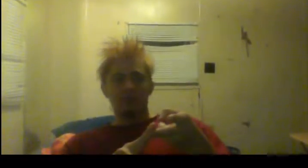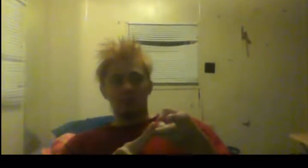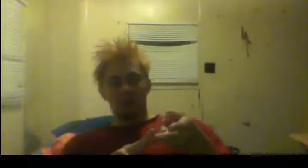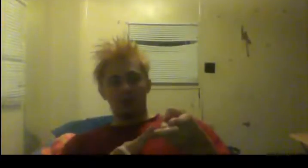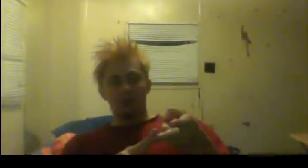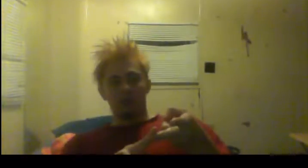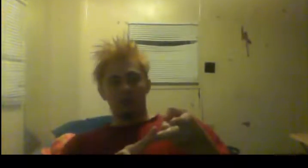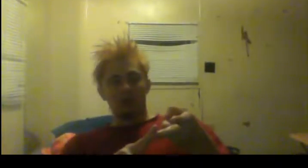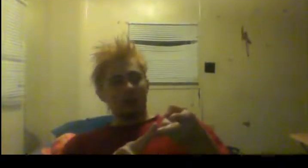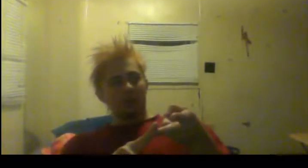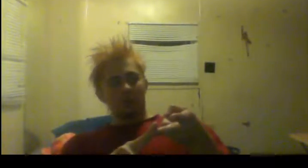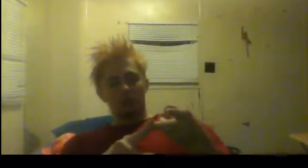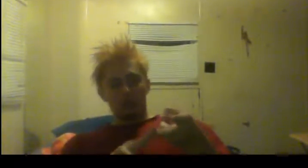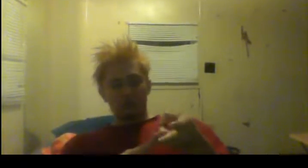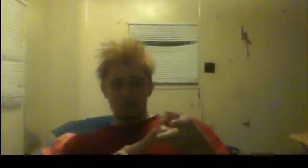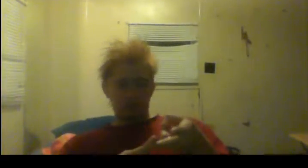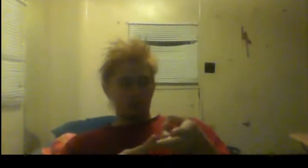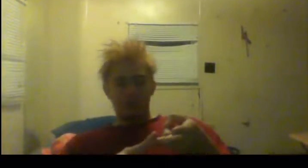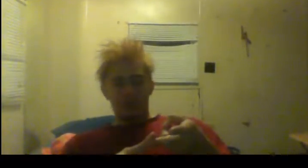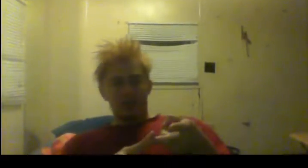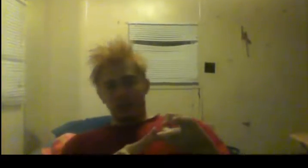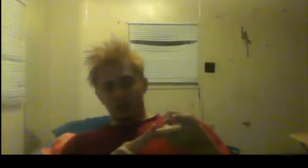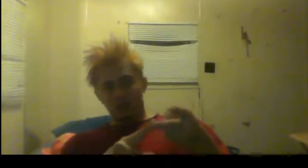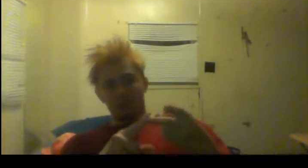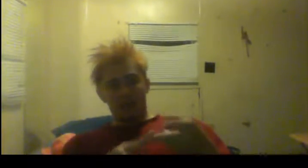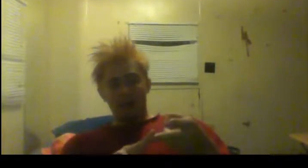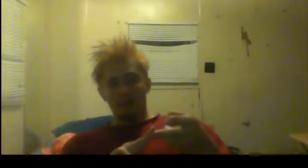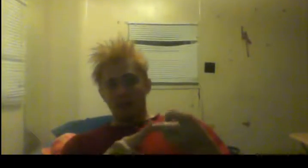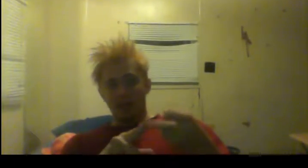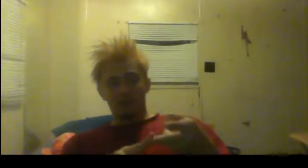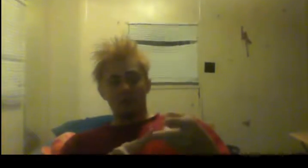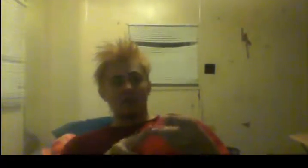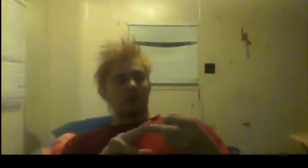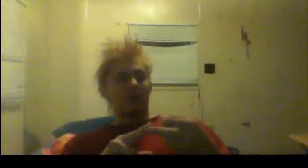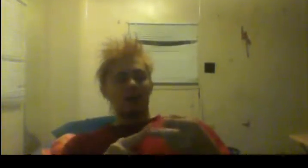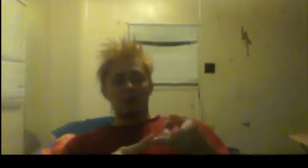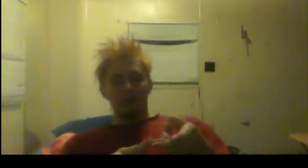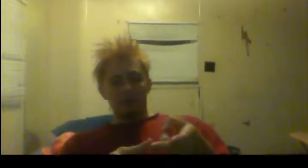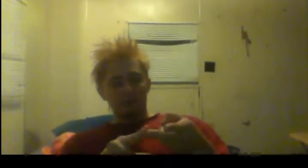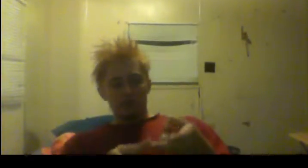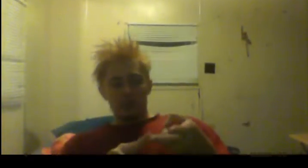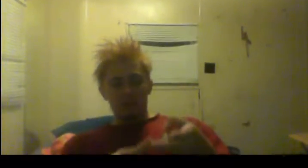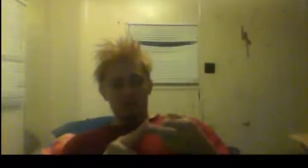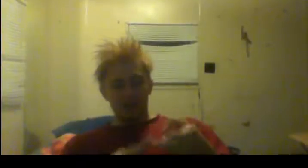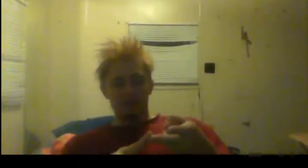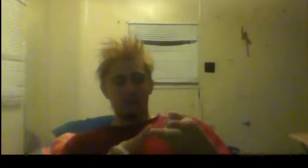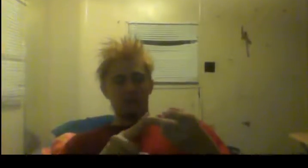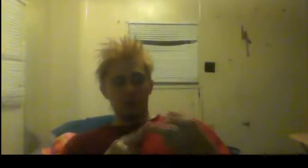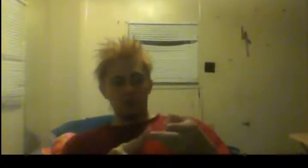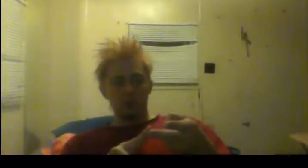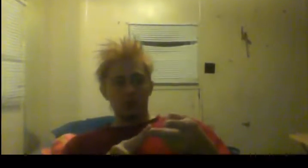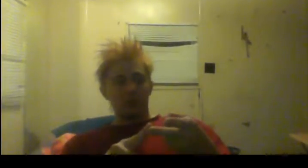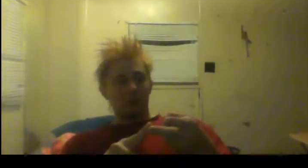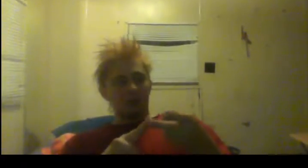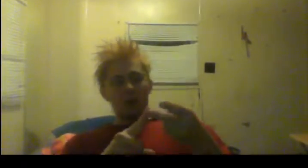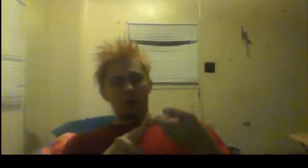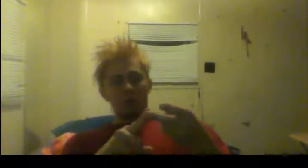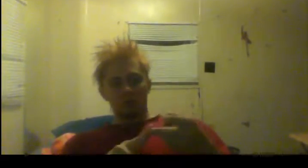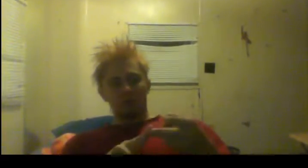the ability to, to go to a store, man, and just buy whatever, buy whatever you think is healthy for you. What works